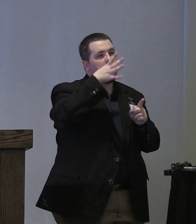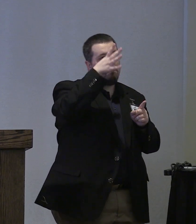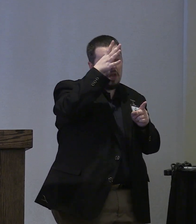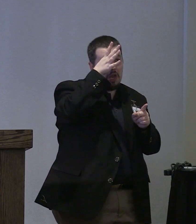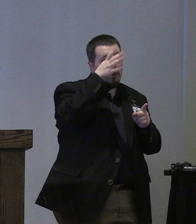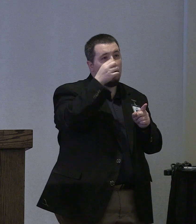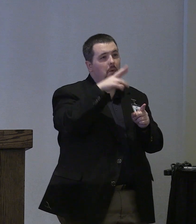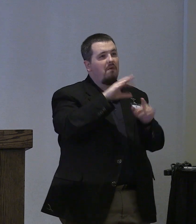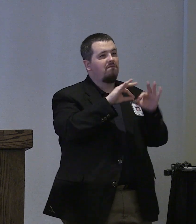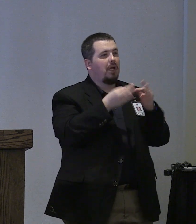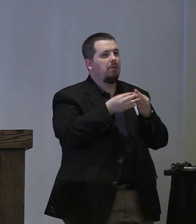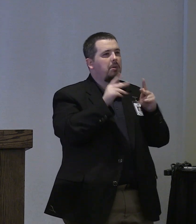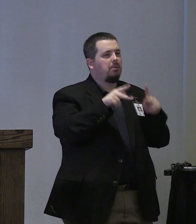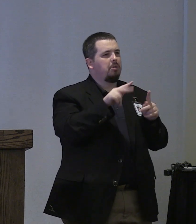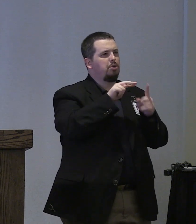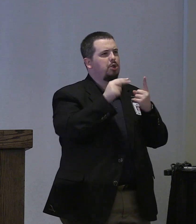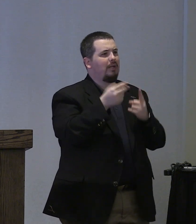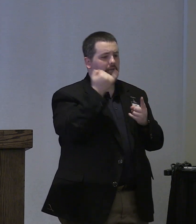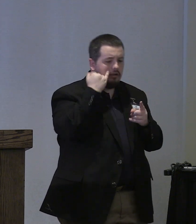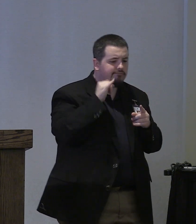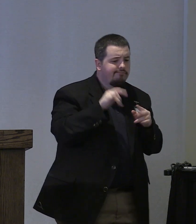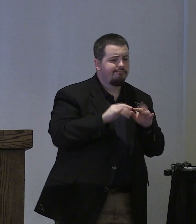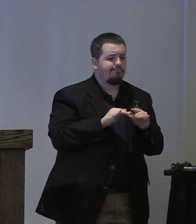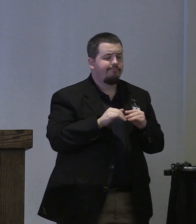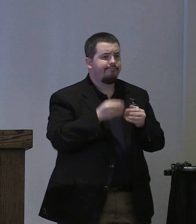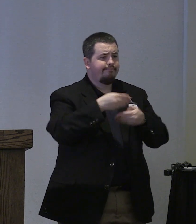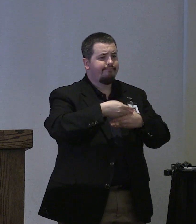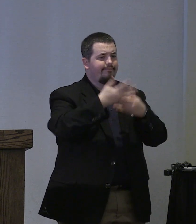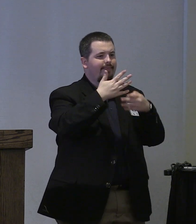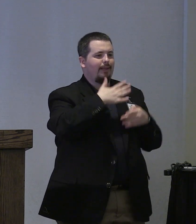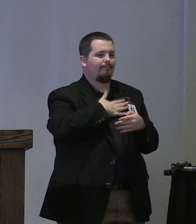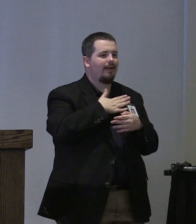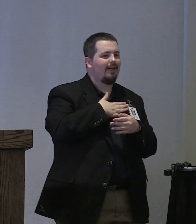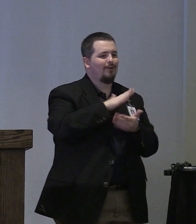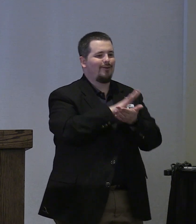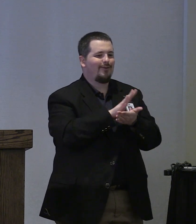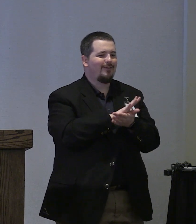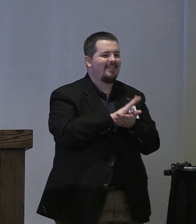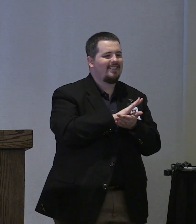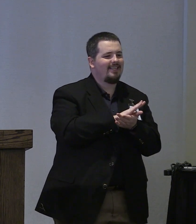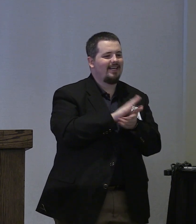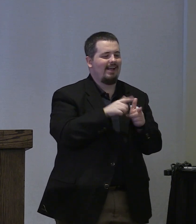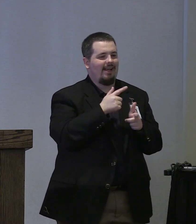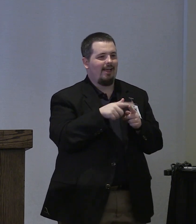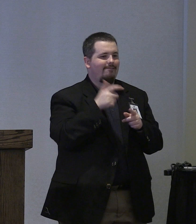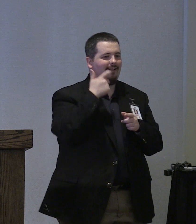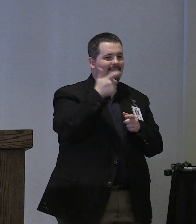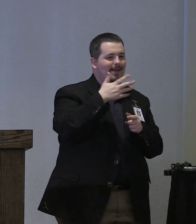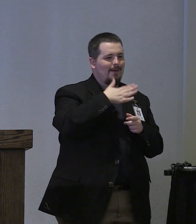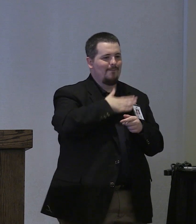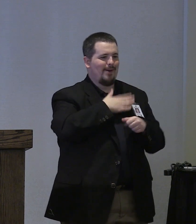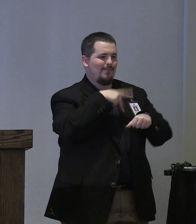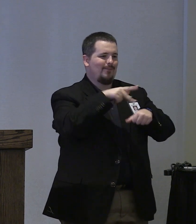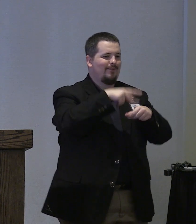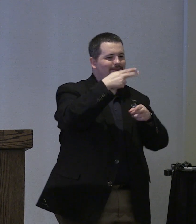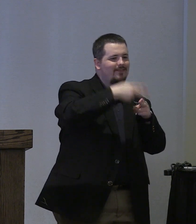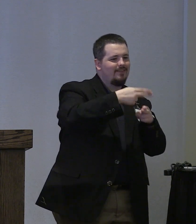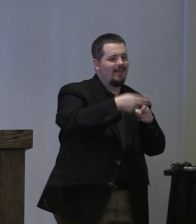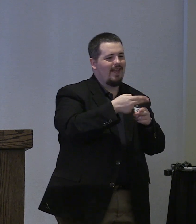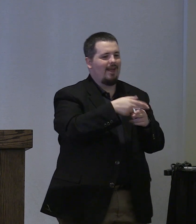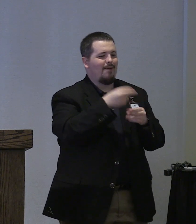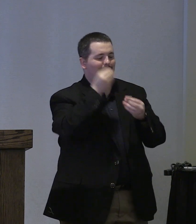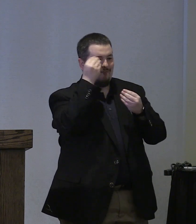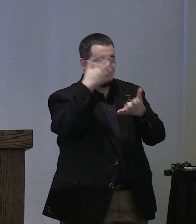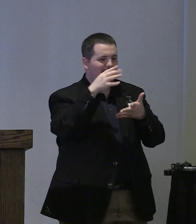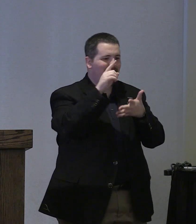member's perspective if you go on that website and you see your particular school with your principal name and you've got lots of